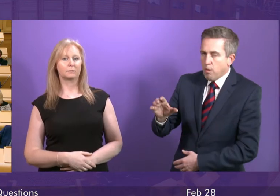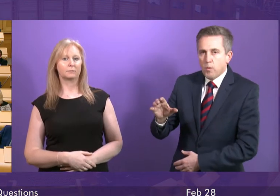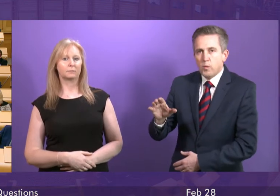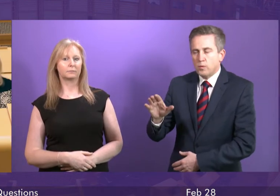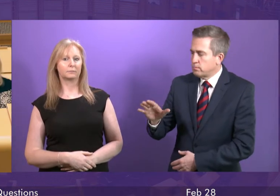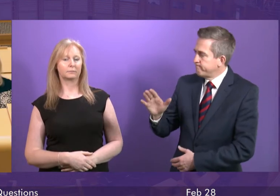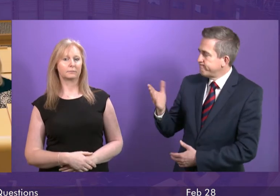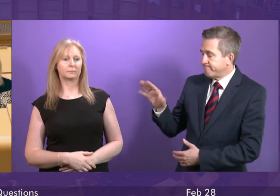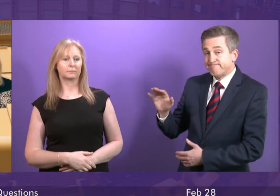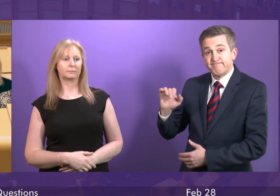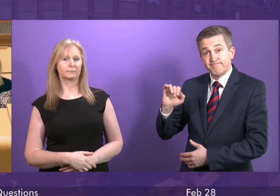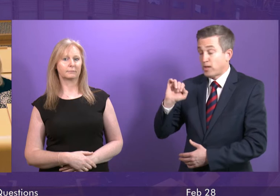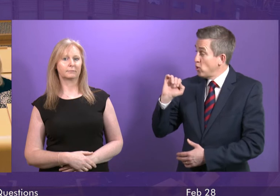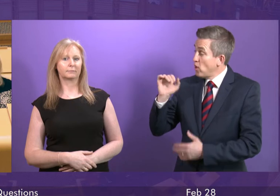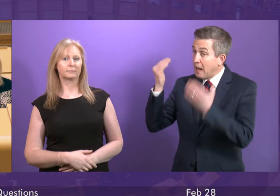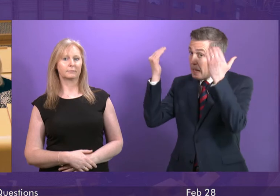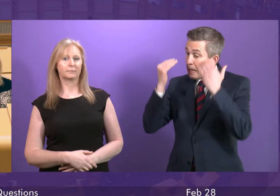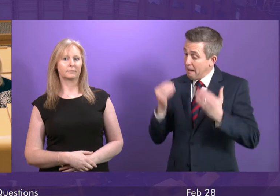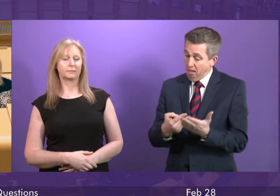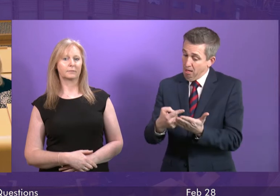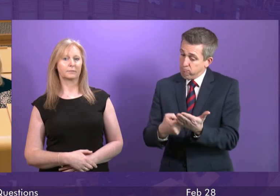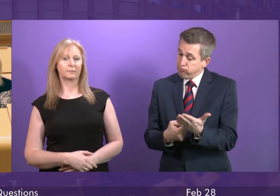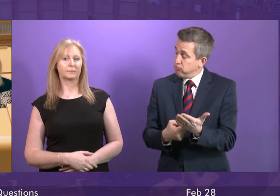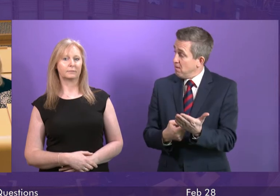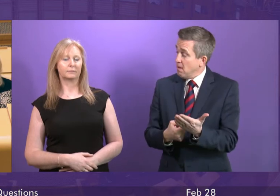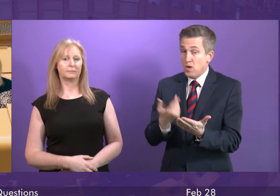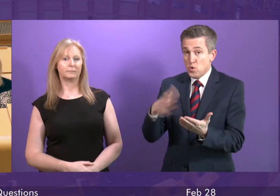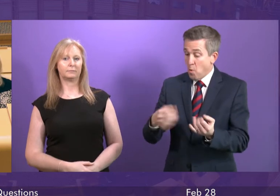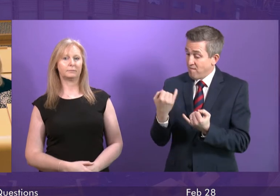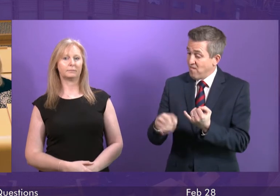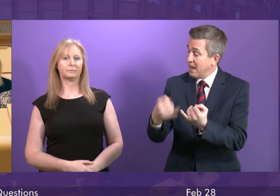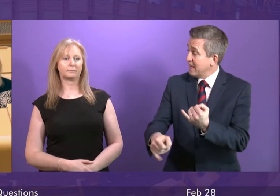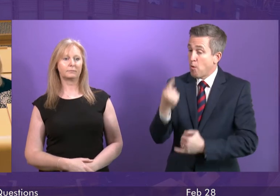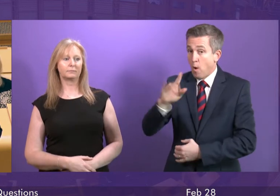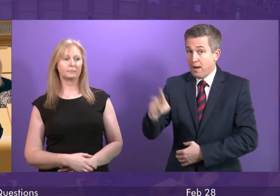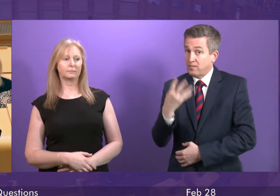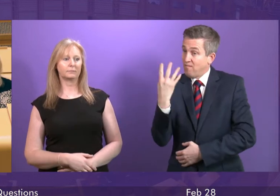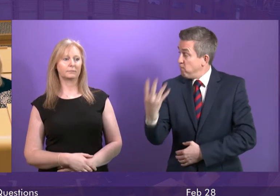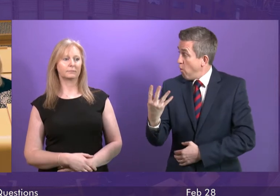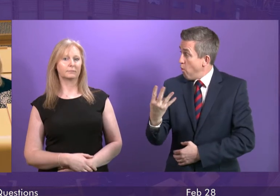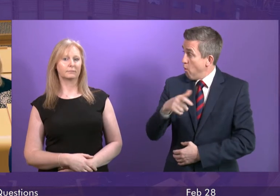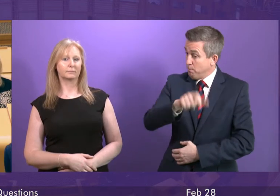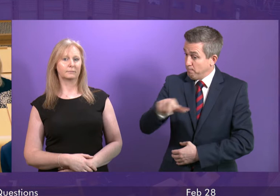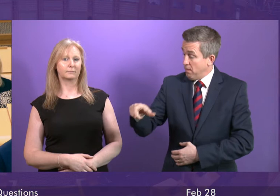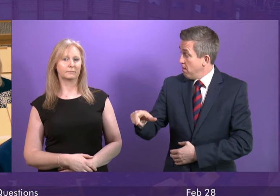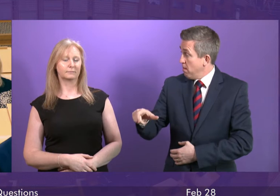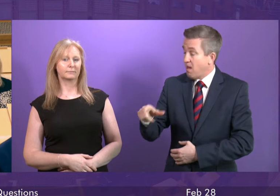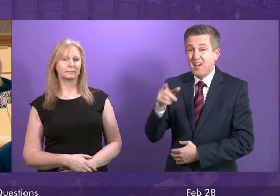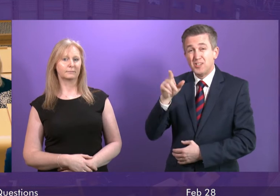Minister missing her legal guarantee in one in every four cases is surely an unqualified failure. The First Minister